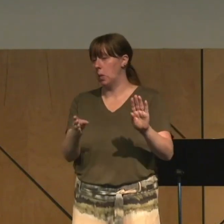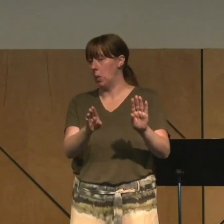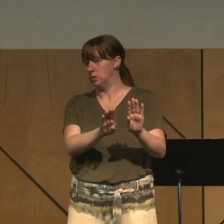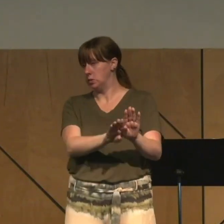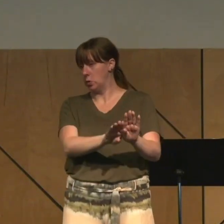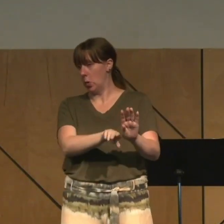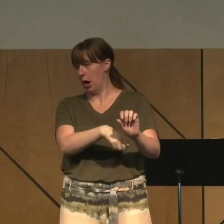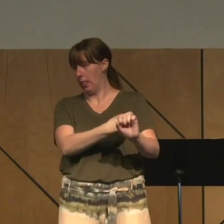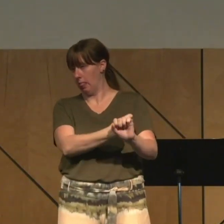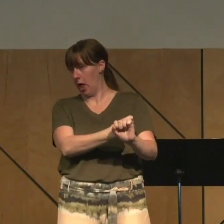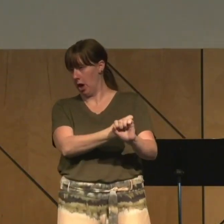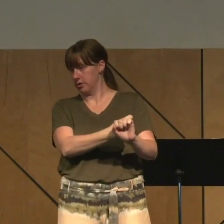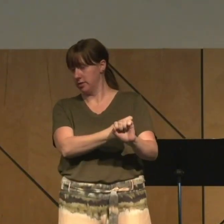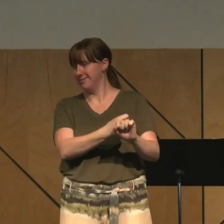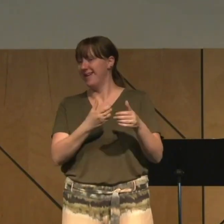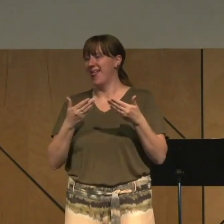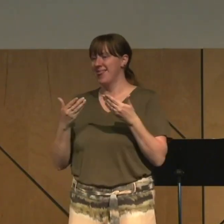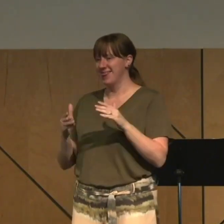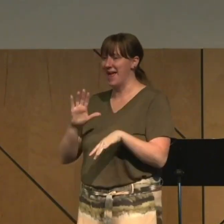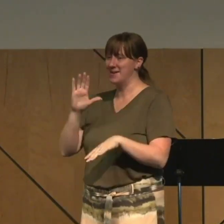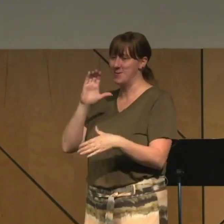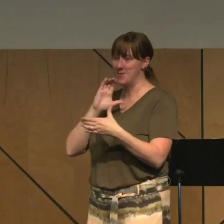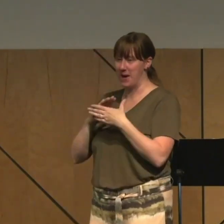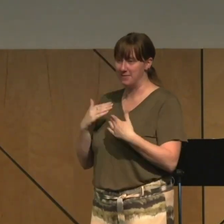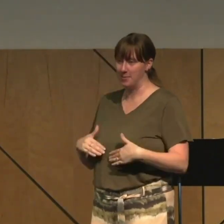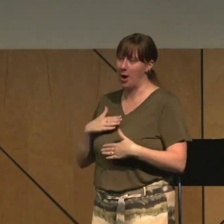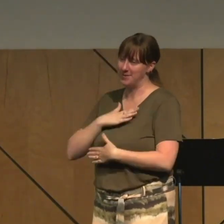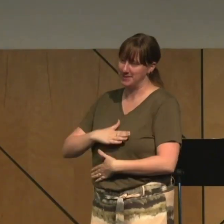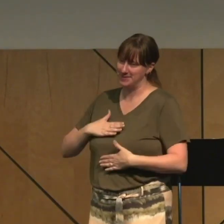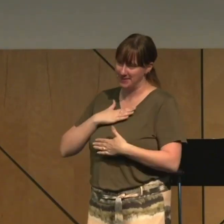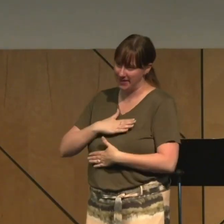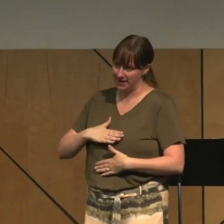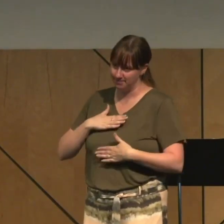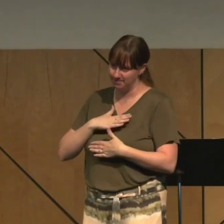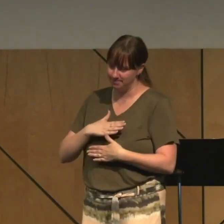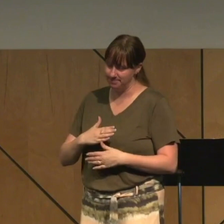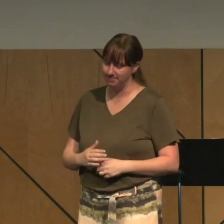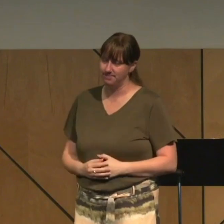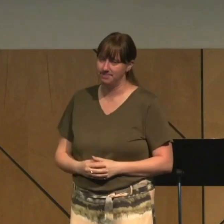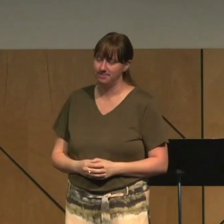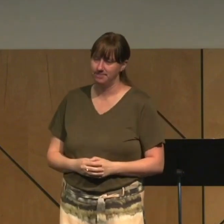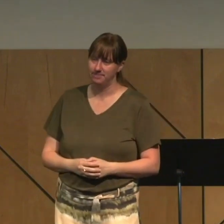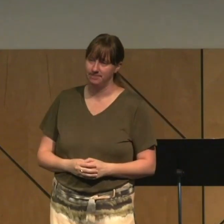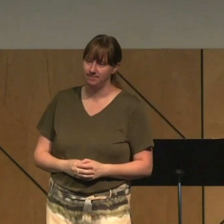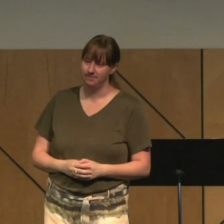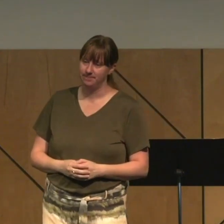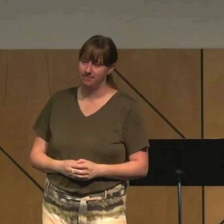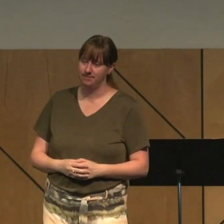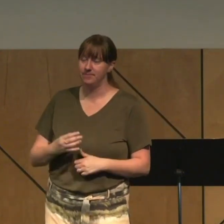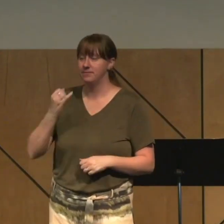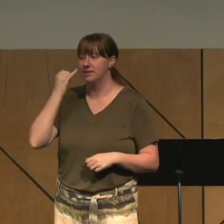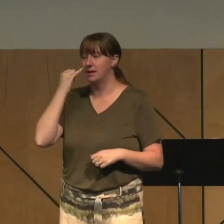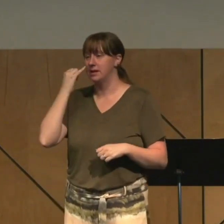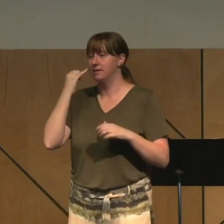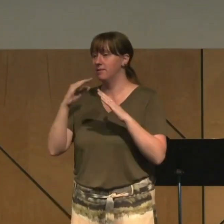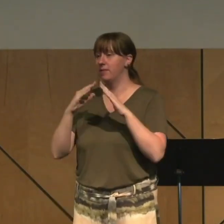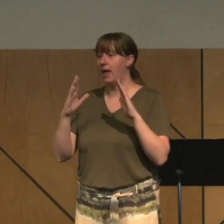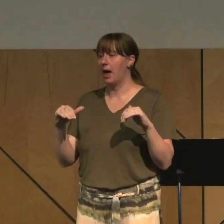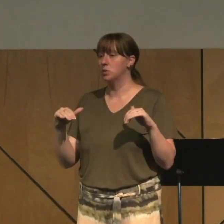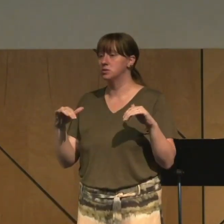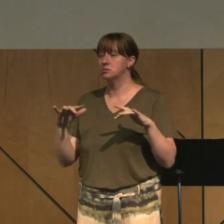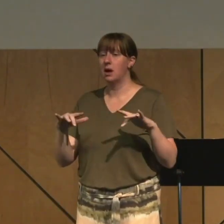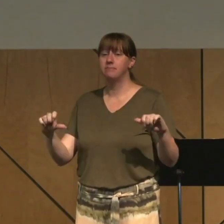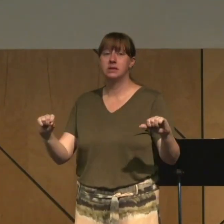the door and let your wife's body be your drink of delight. And when the house is